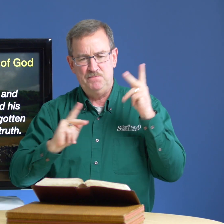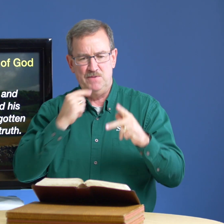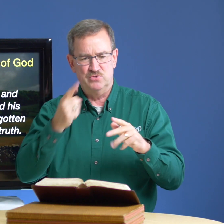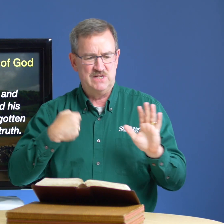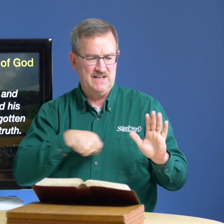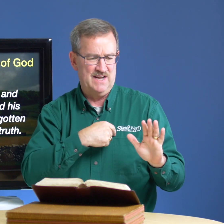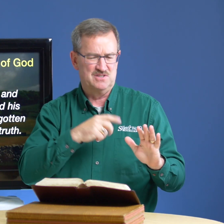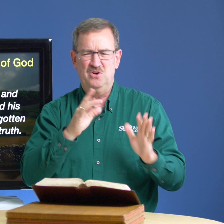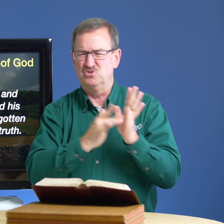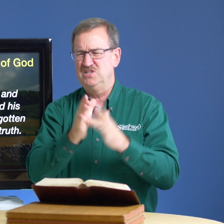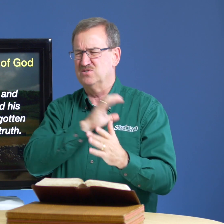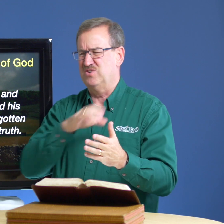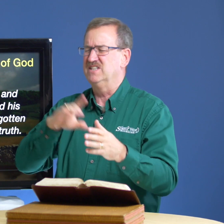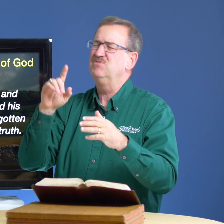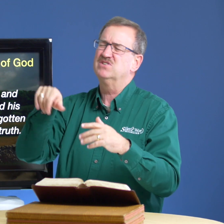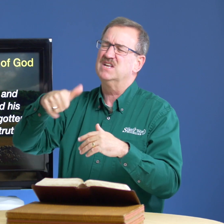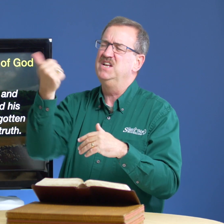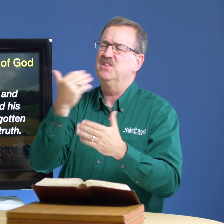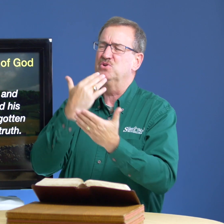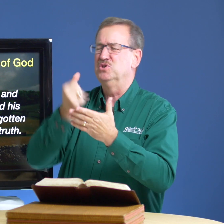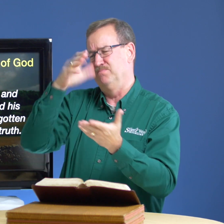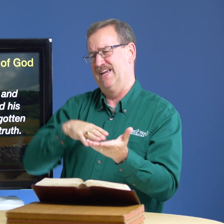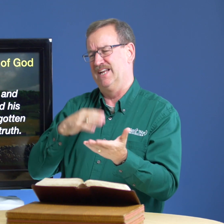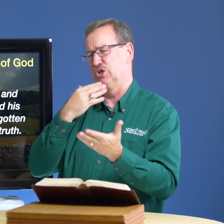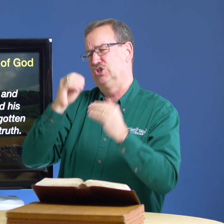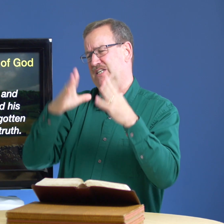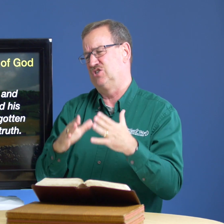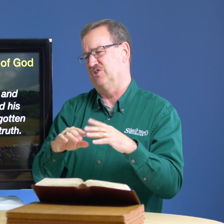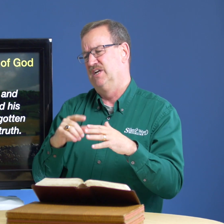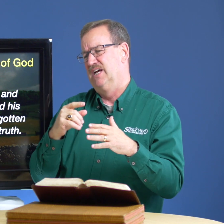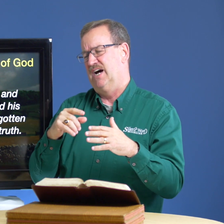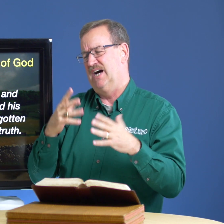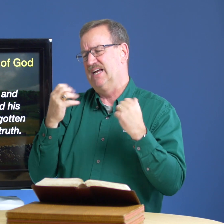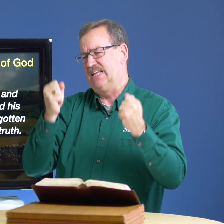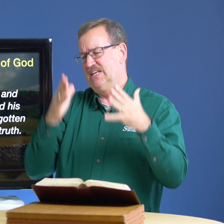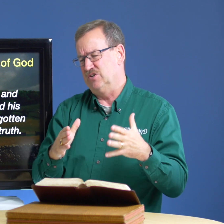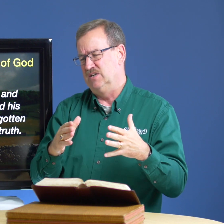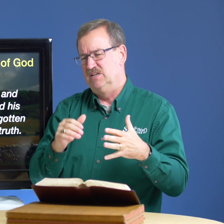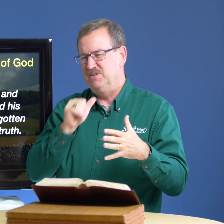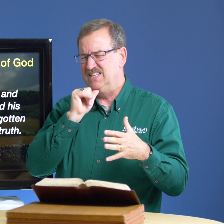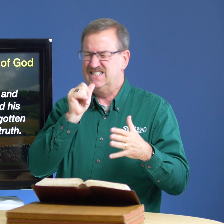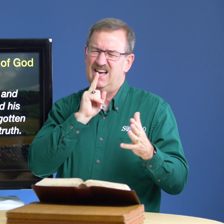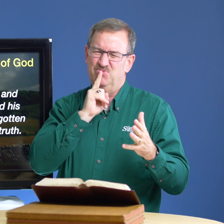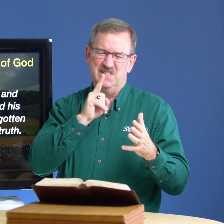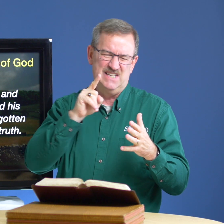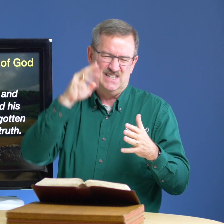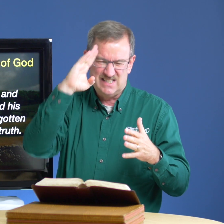people say to us oh jesus christ he's just another good man a good teacher a healer but he's not really the